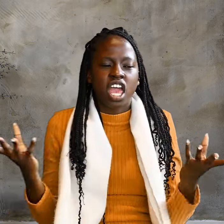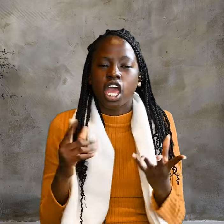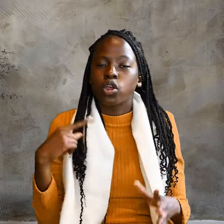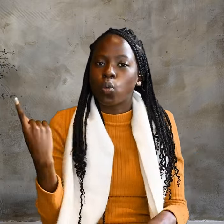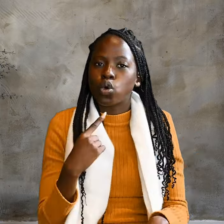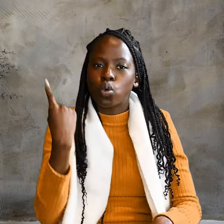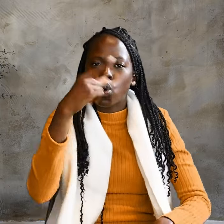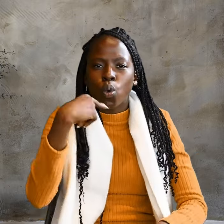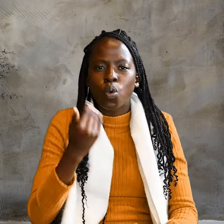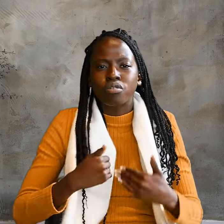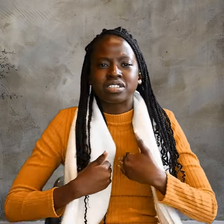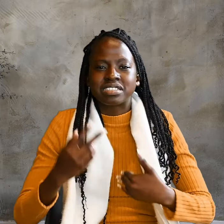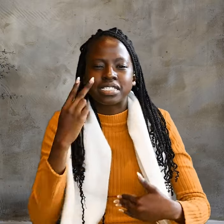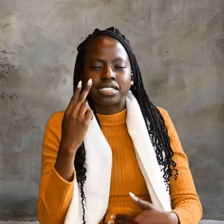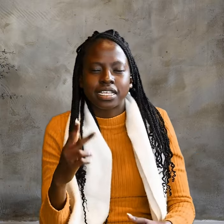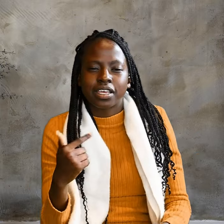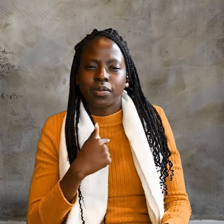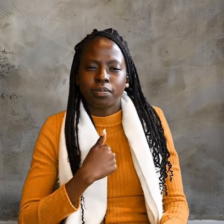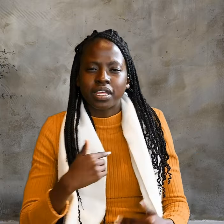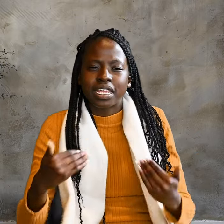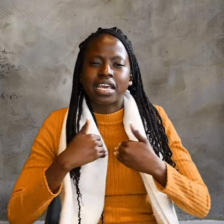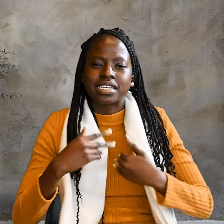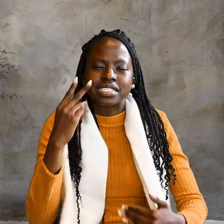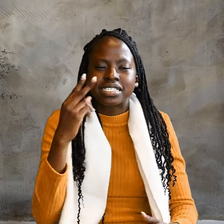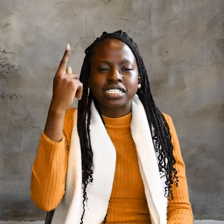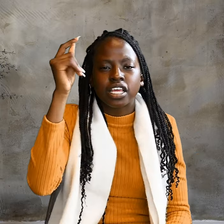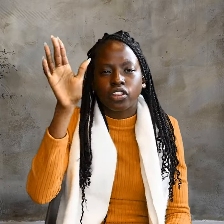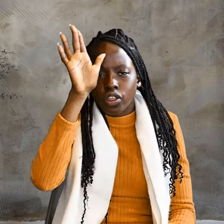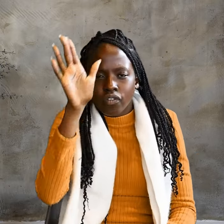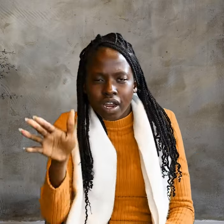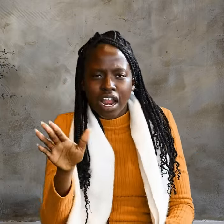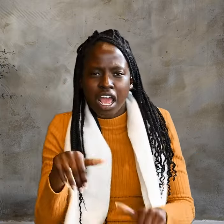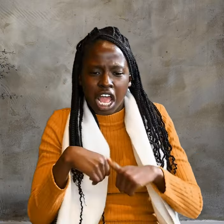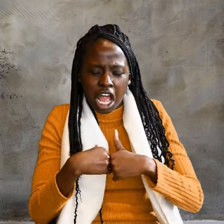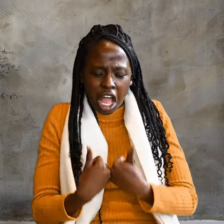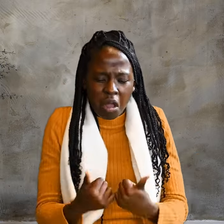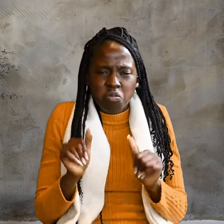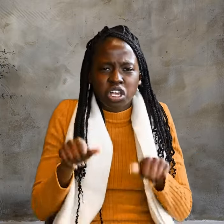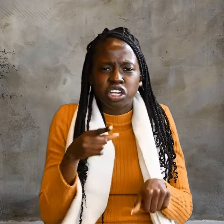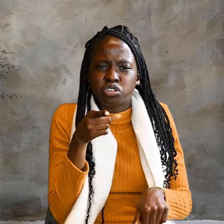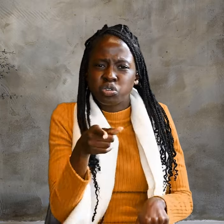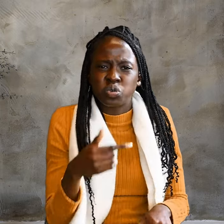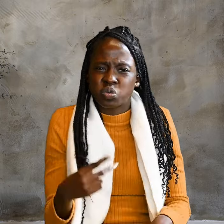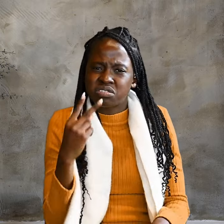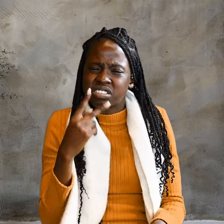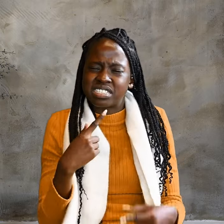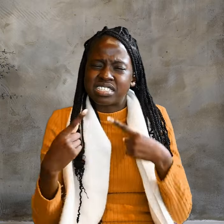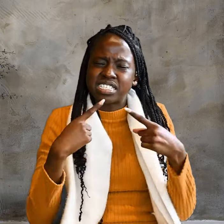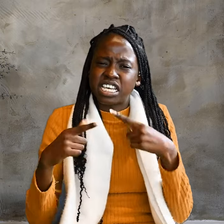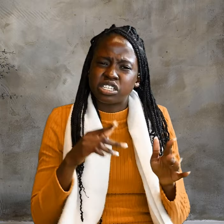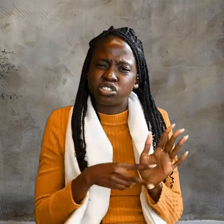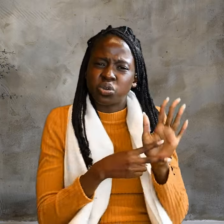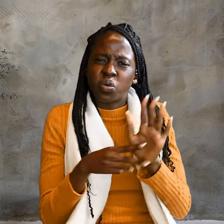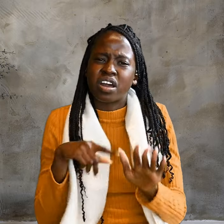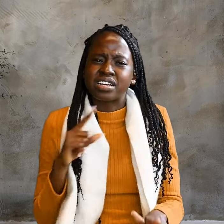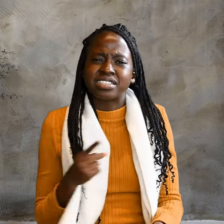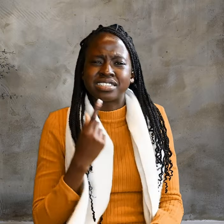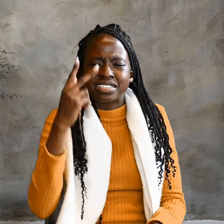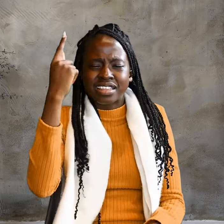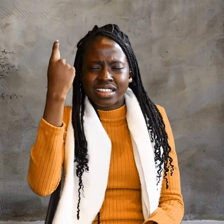has seen the Father. How can you say, Show us the Father? Don't you believe that I